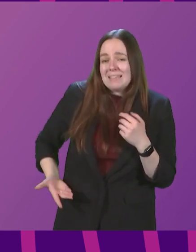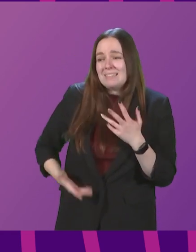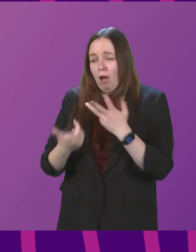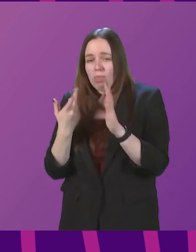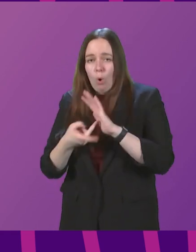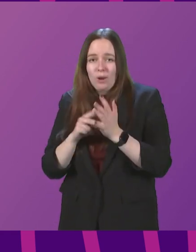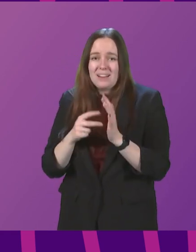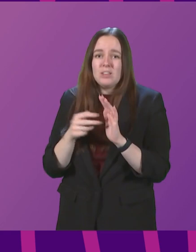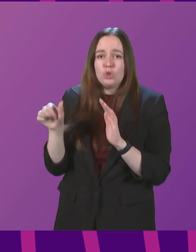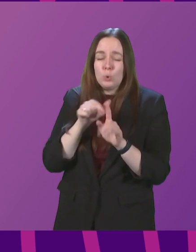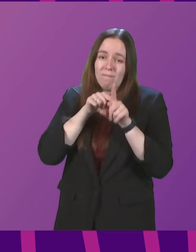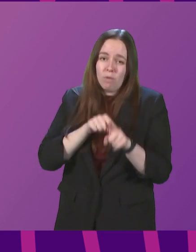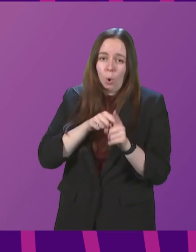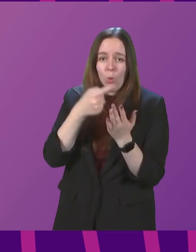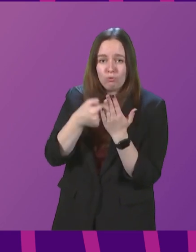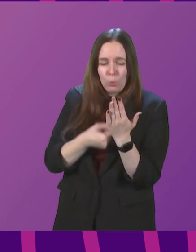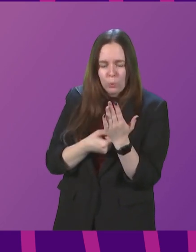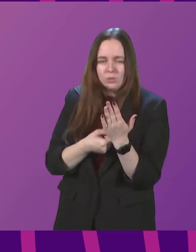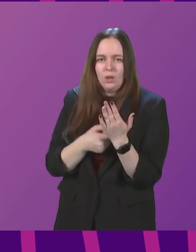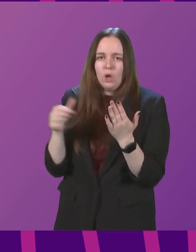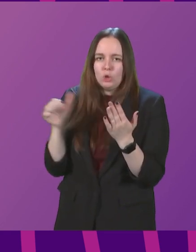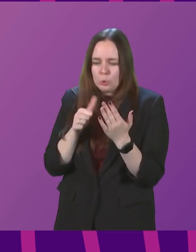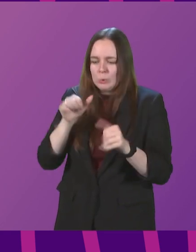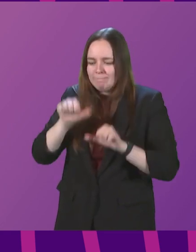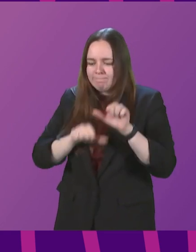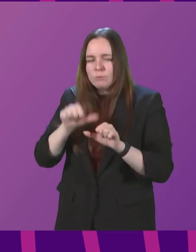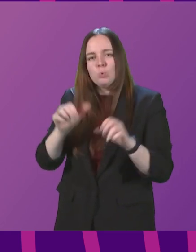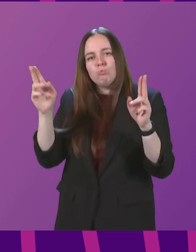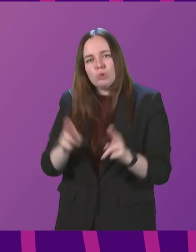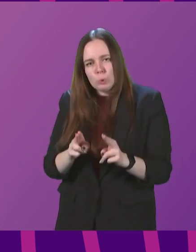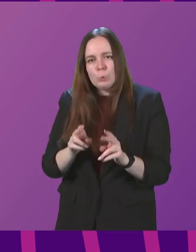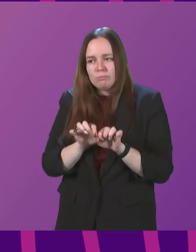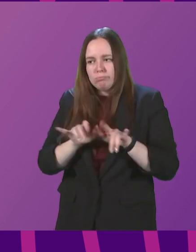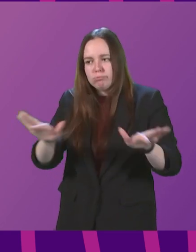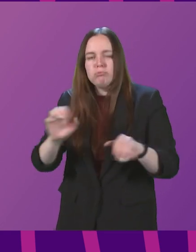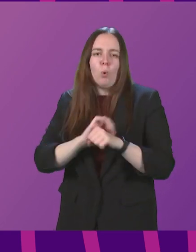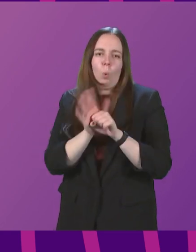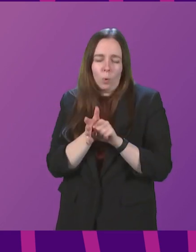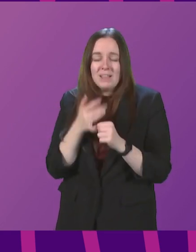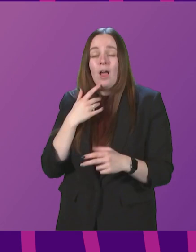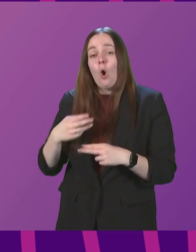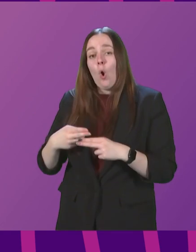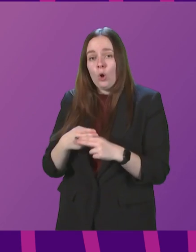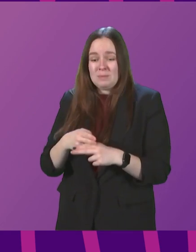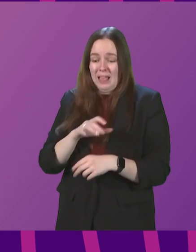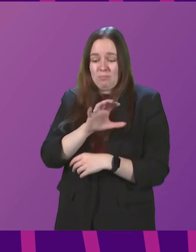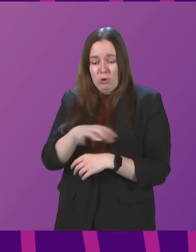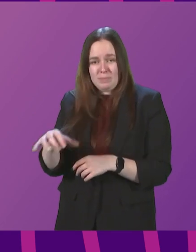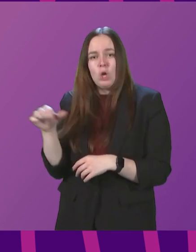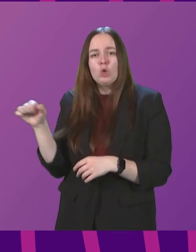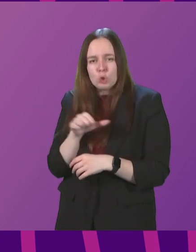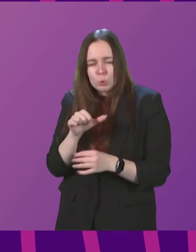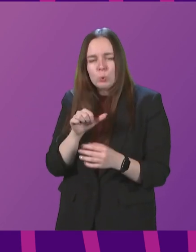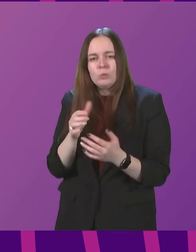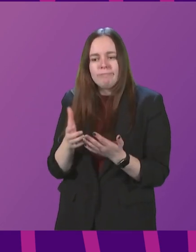continue to have regard to guidance and take reasonable steps to minimise the spread of COVID and hospitality premises should continue to collect